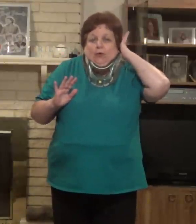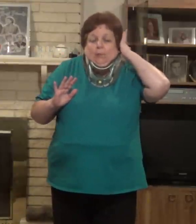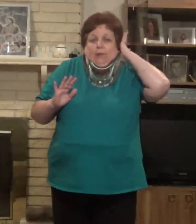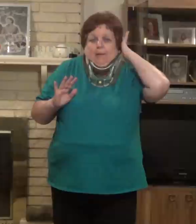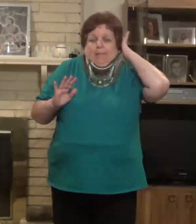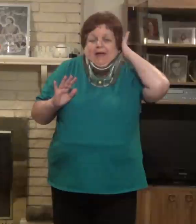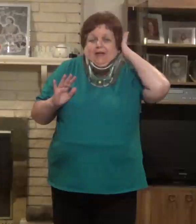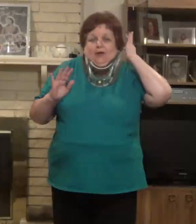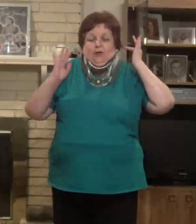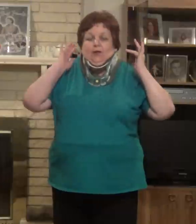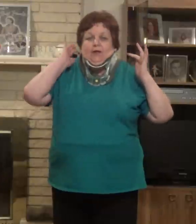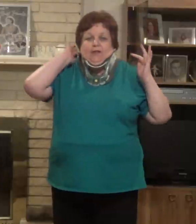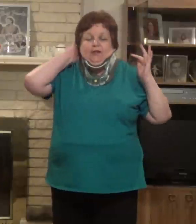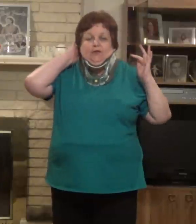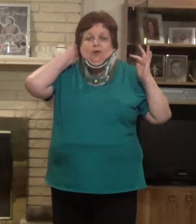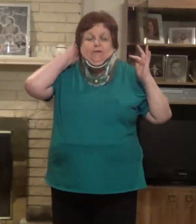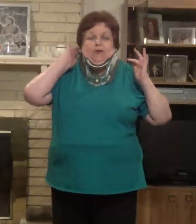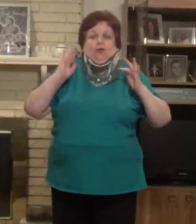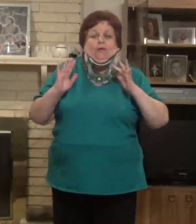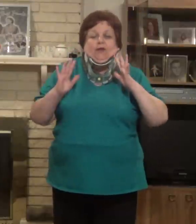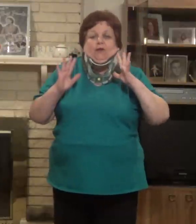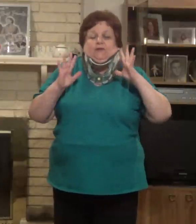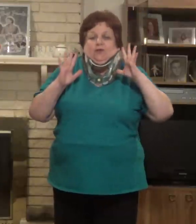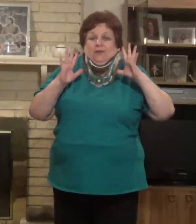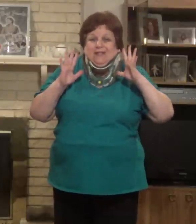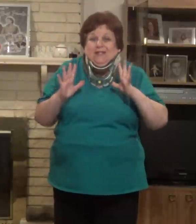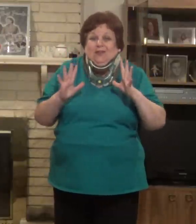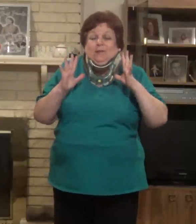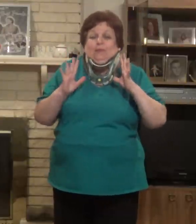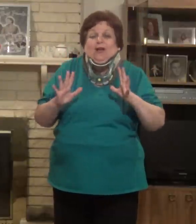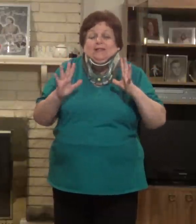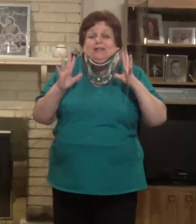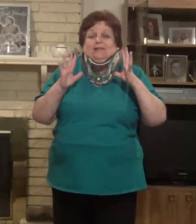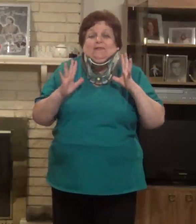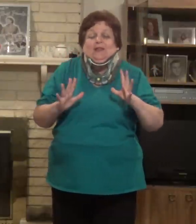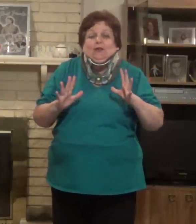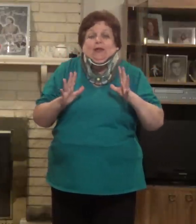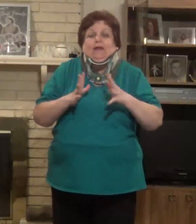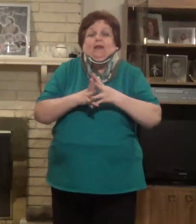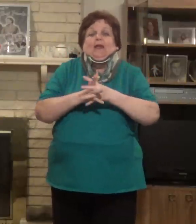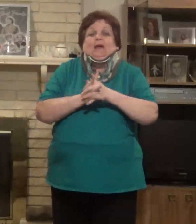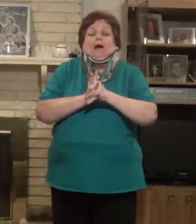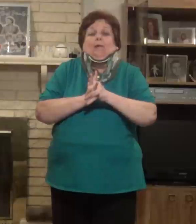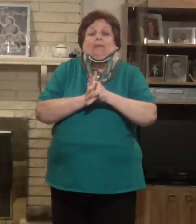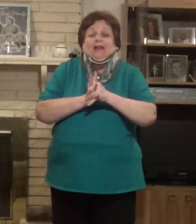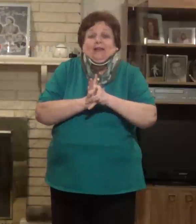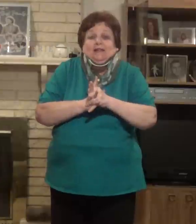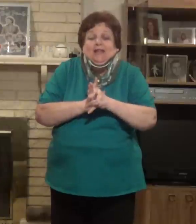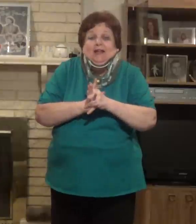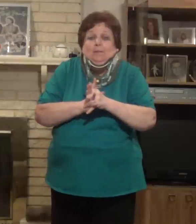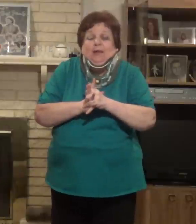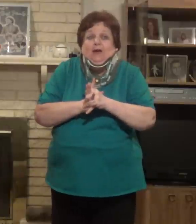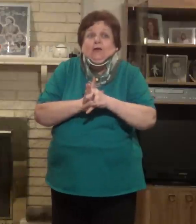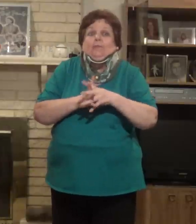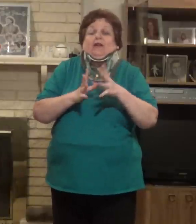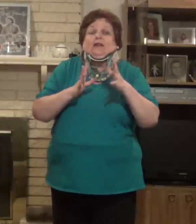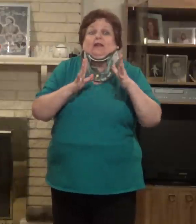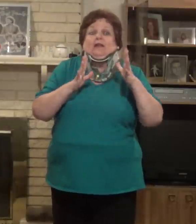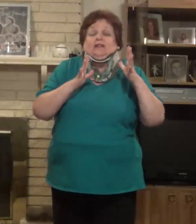or bump back here that you don't feel over here. So it's still in process of healing, but it is getting better. But it's